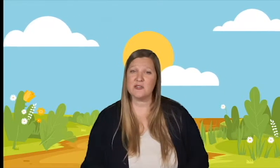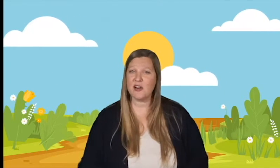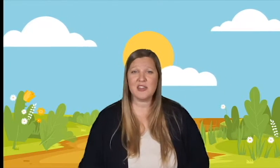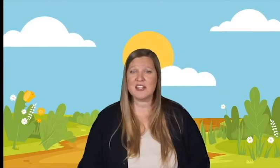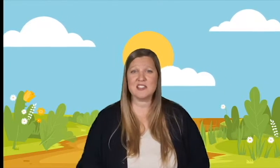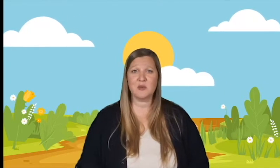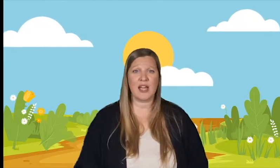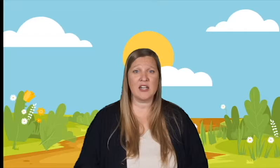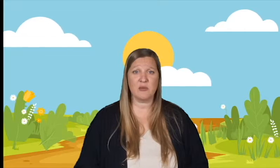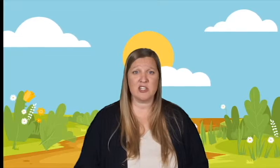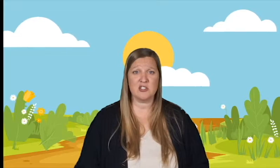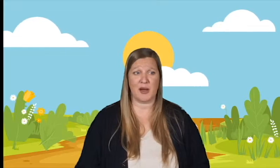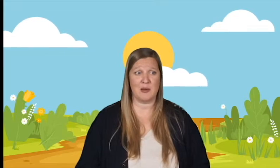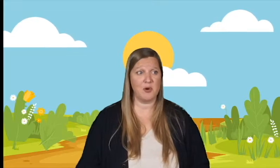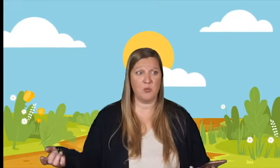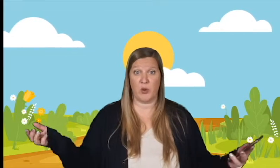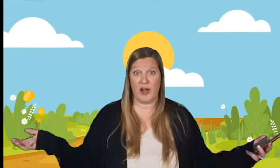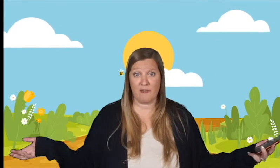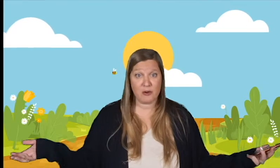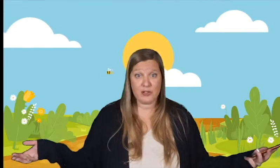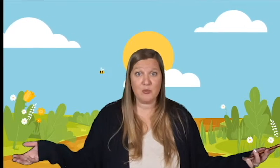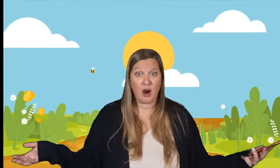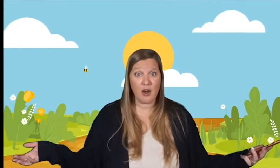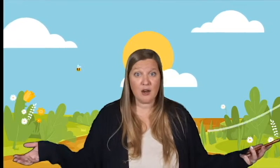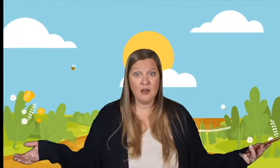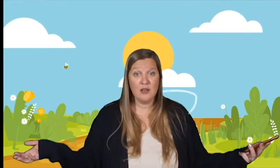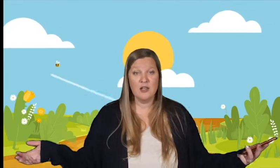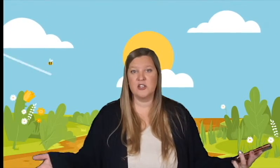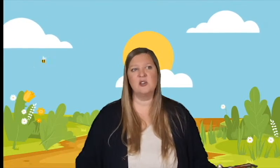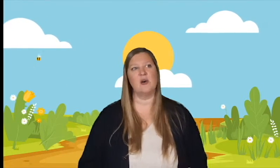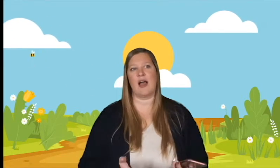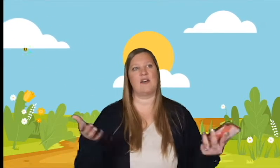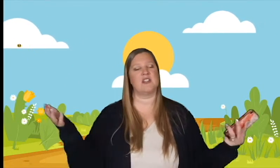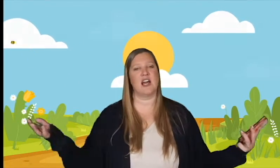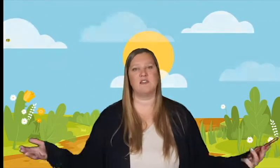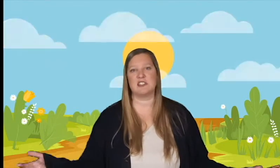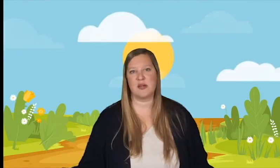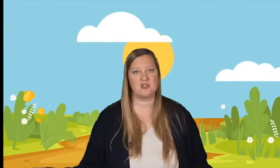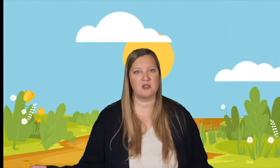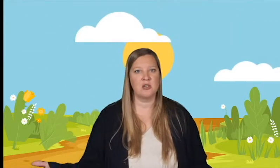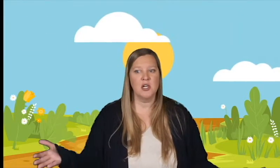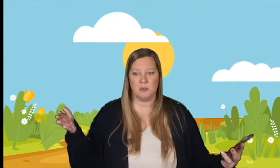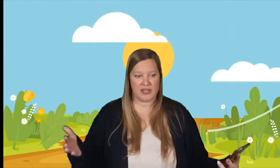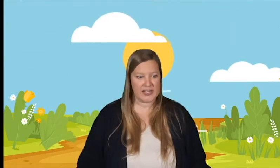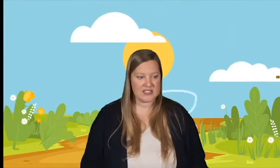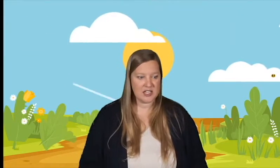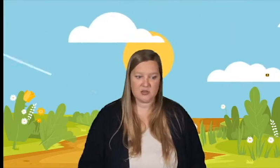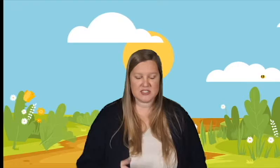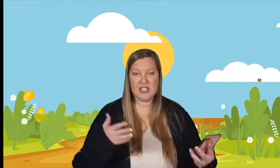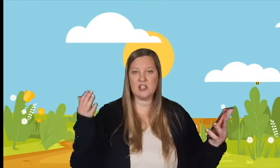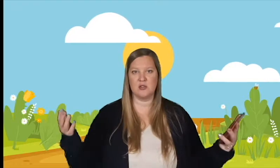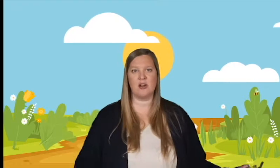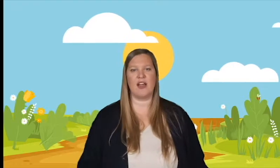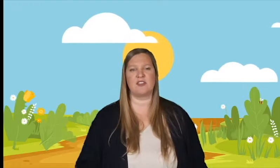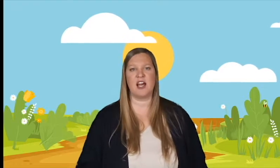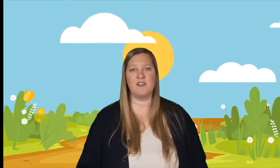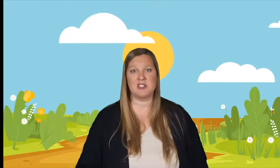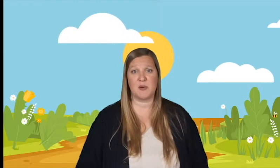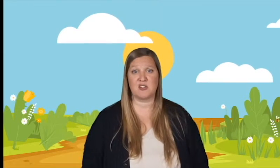know that it's okay to read your Bible wherever you are? You don't have to have a special place that you sit. You don't have to have a special